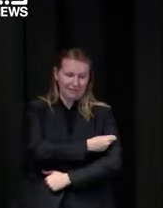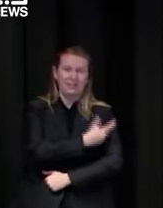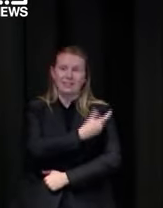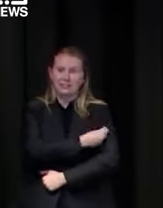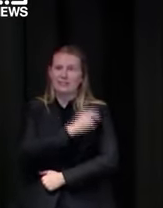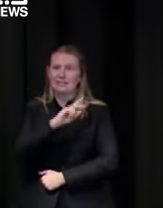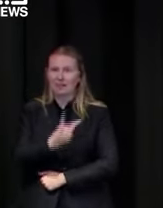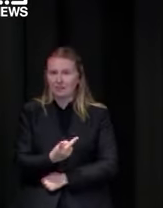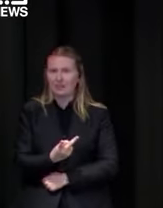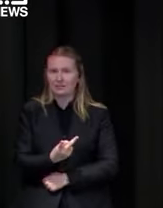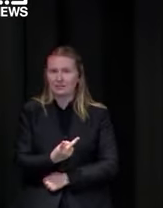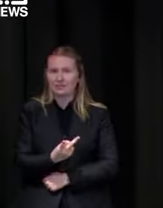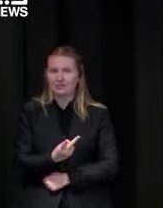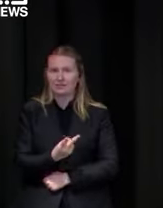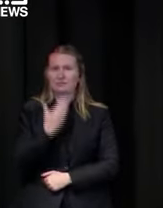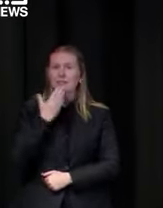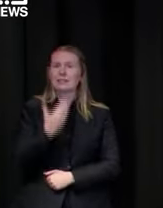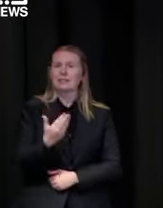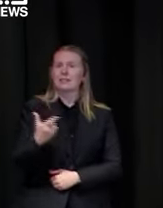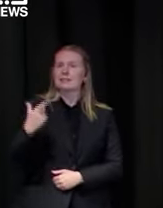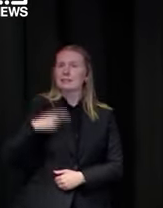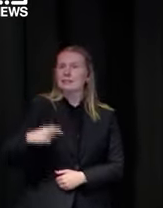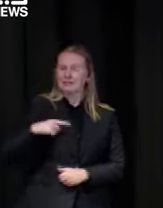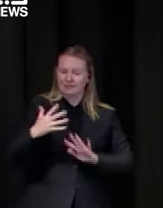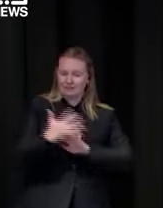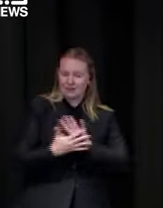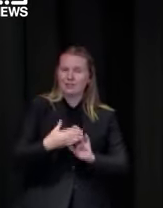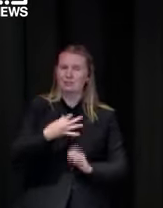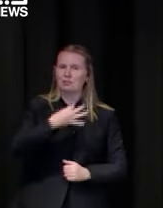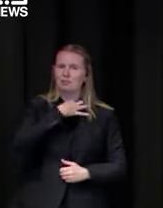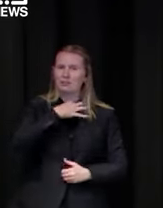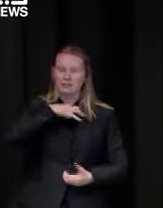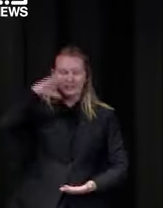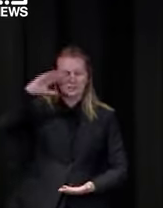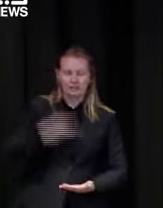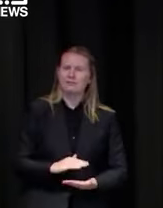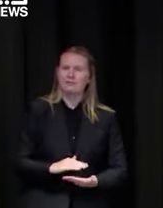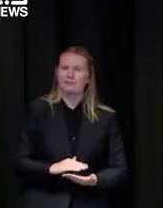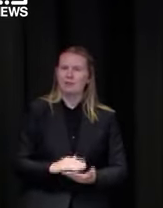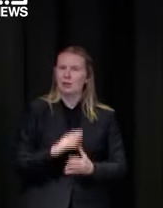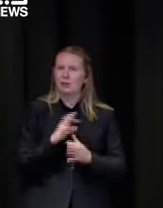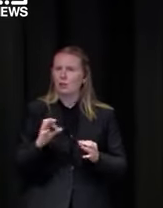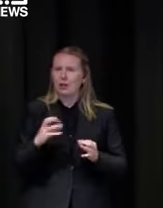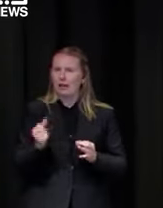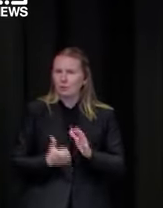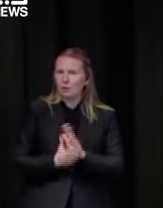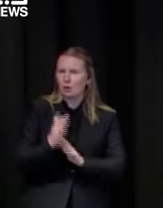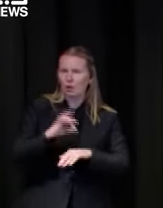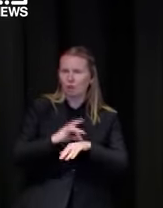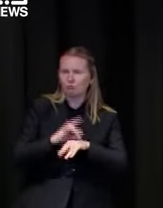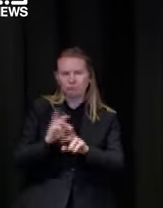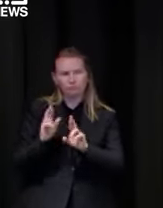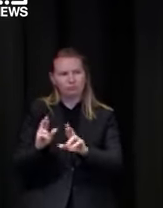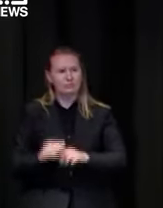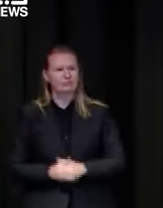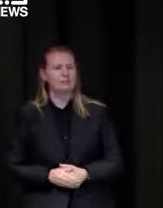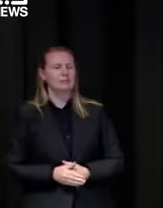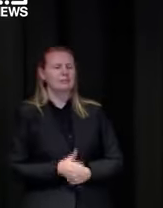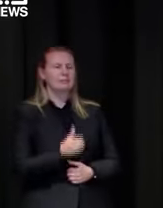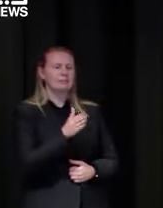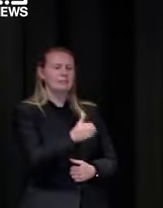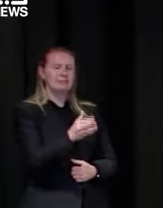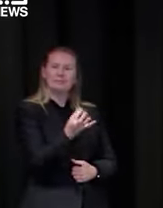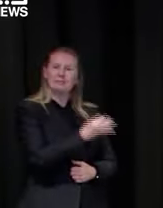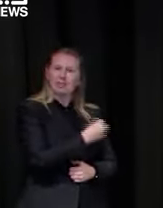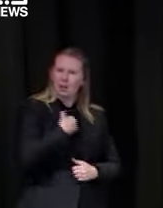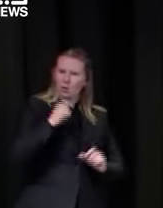vastly lower risk of finishing up in hospital is hotel quarantine at capacity we're aware of a covert member a covert